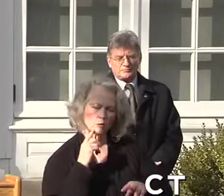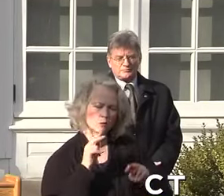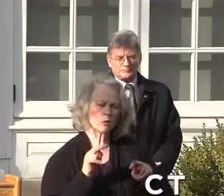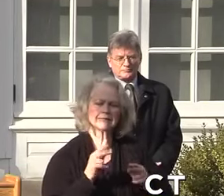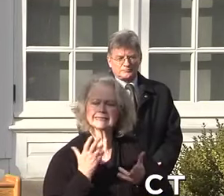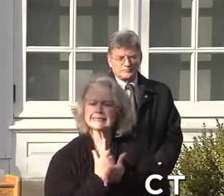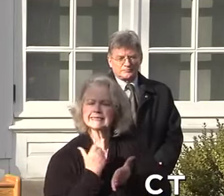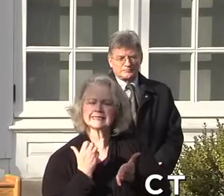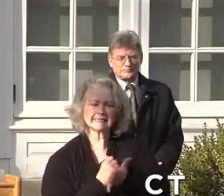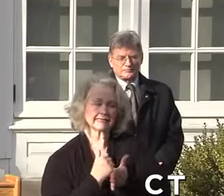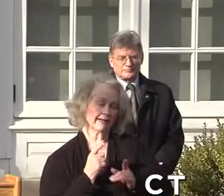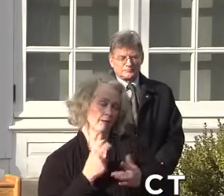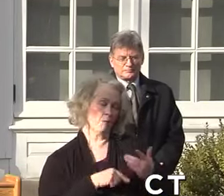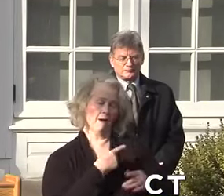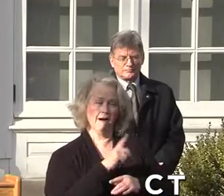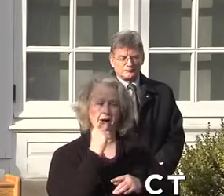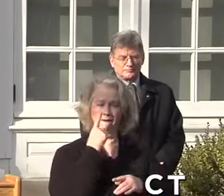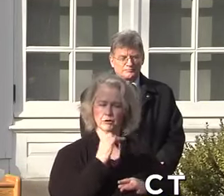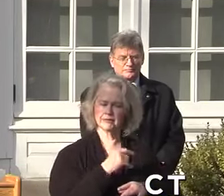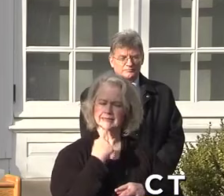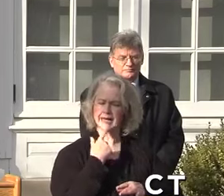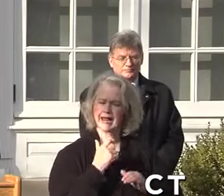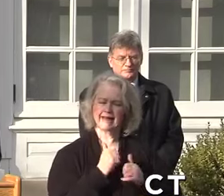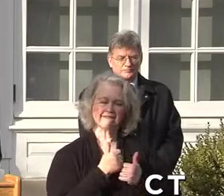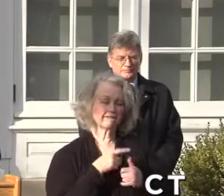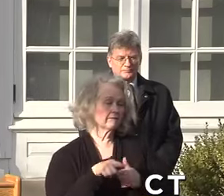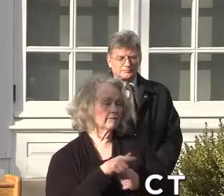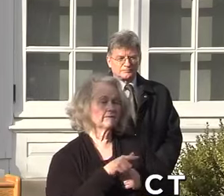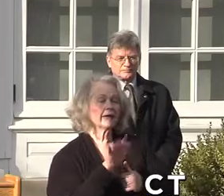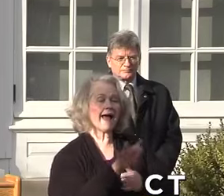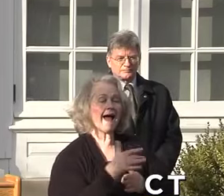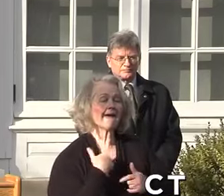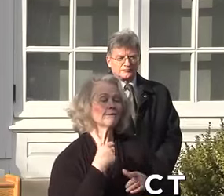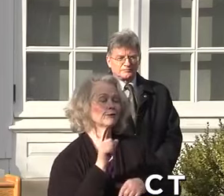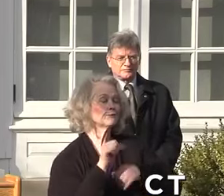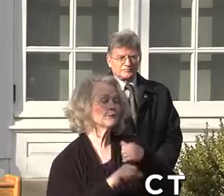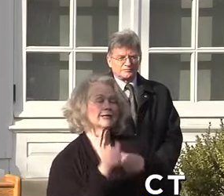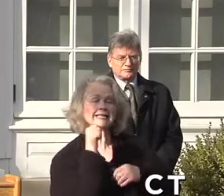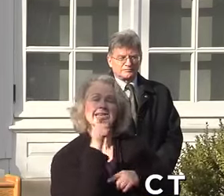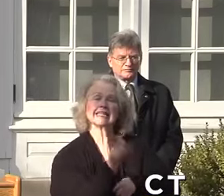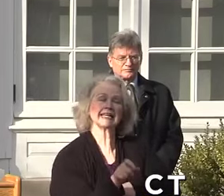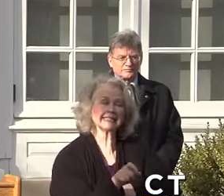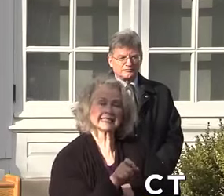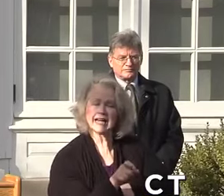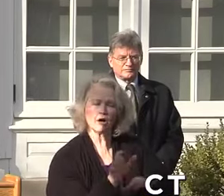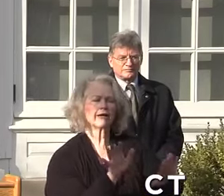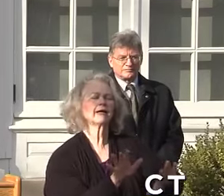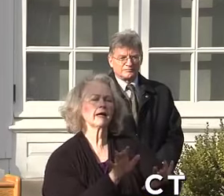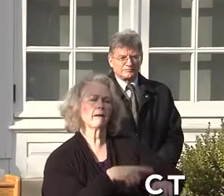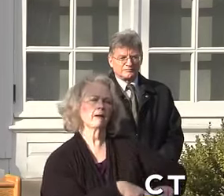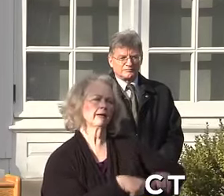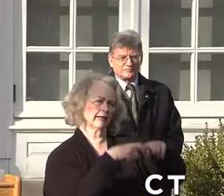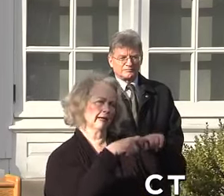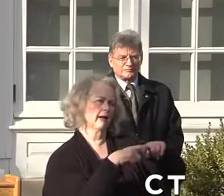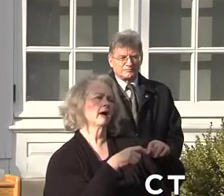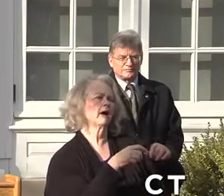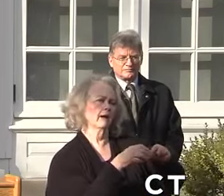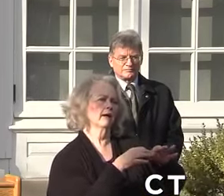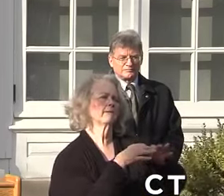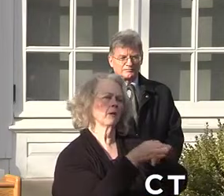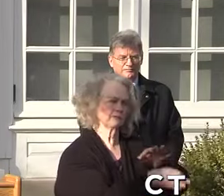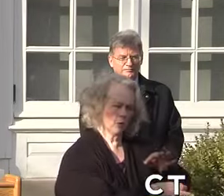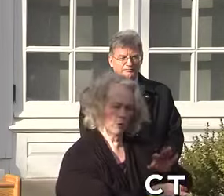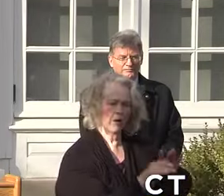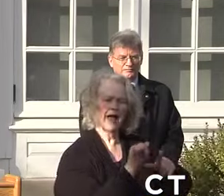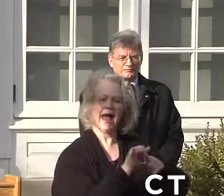opportunity, as the governor mentioned before, to postpone surgeries that can be postponed, conserve PPE. That's really the most important thing right now. Conserve